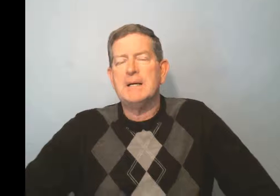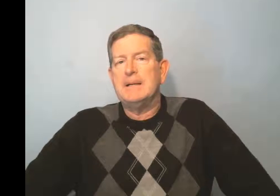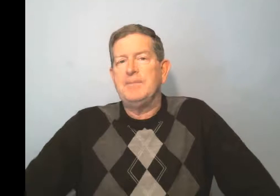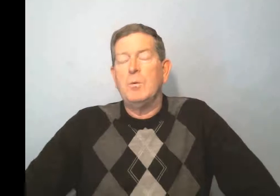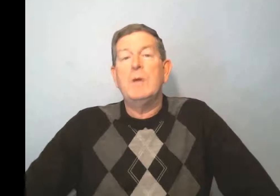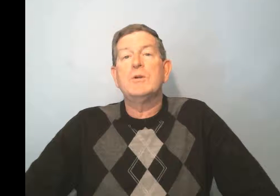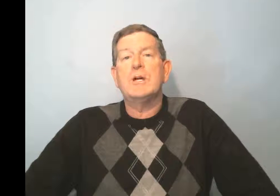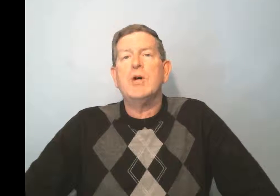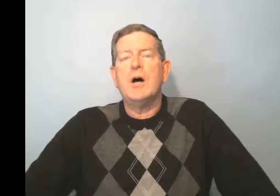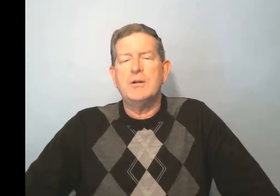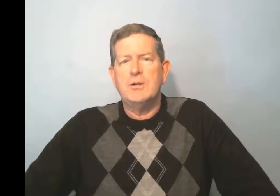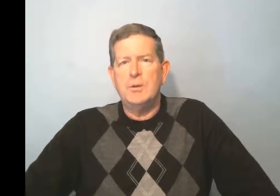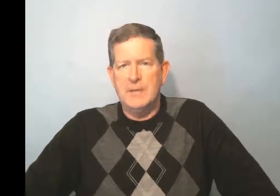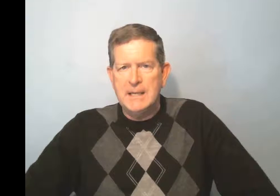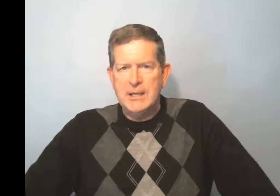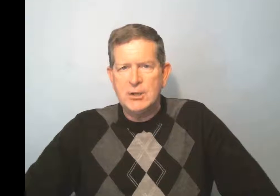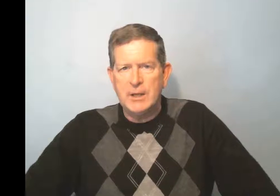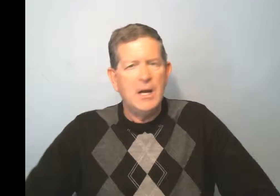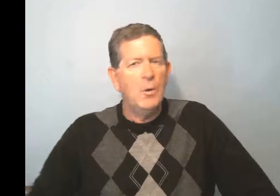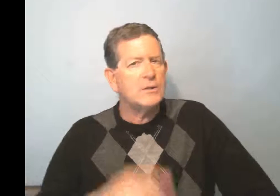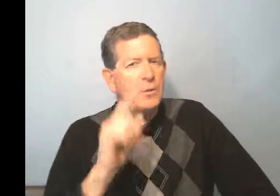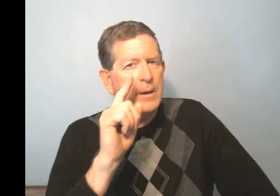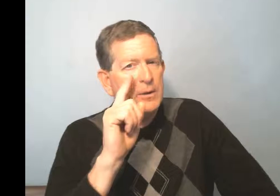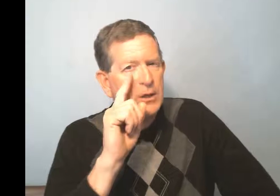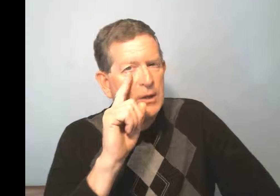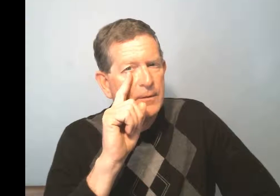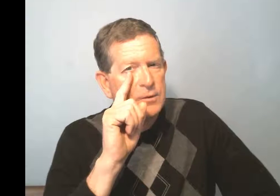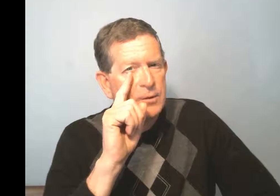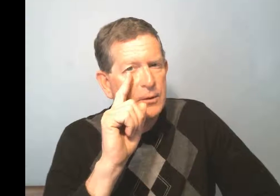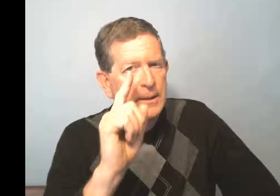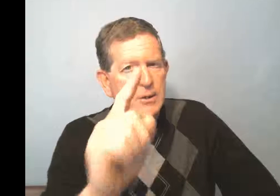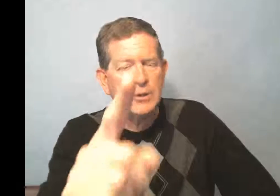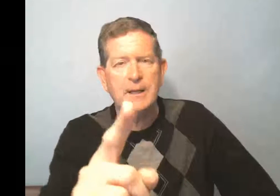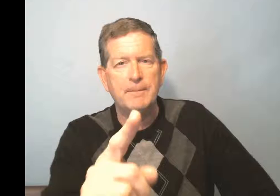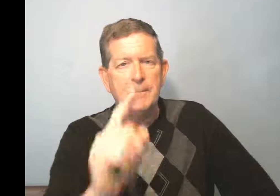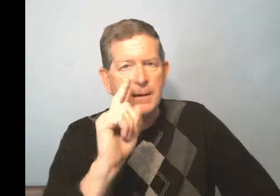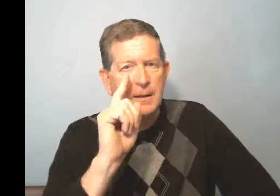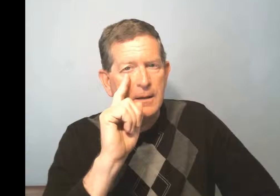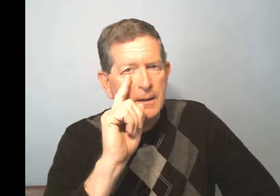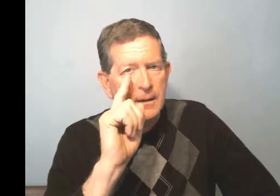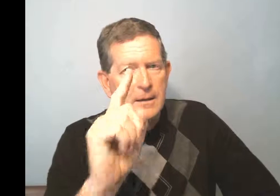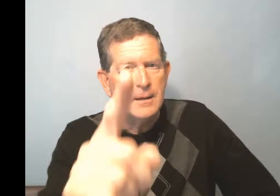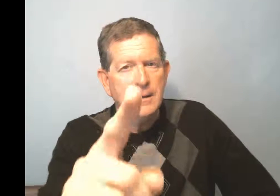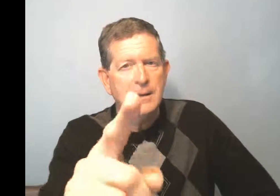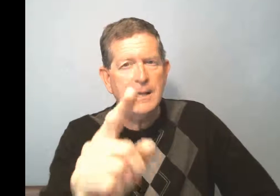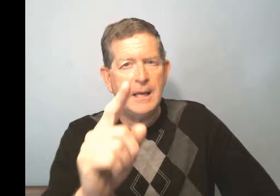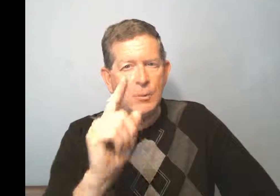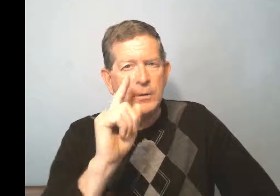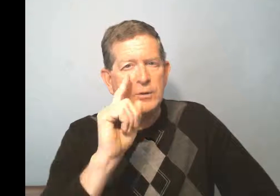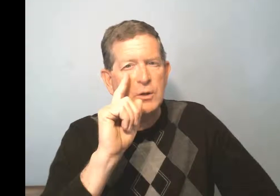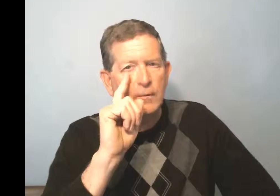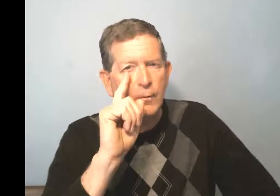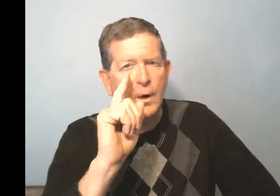The way in which I taught it to you initially. What was the way in which I taught this to you initially? Yeah, the word is called voir.